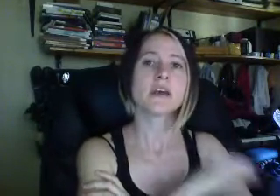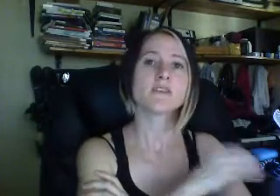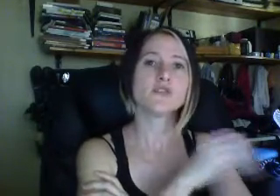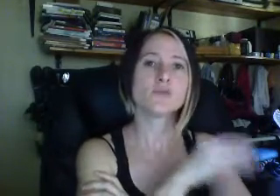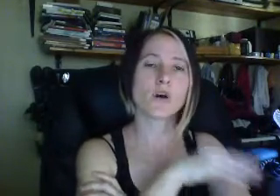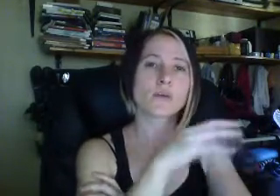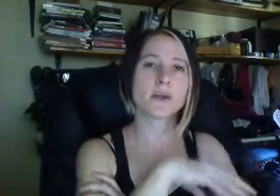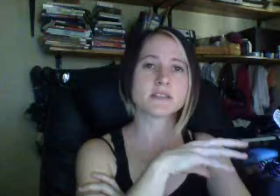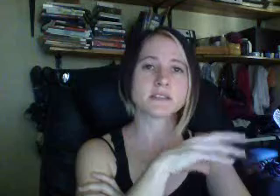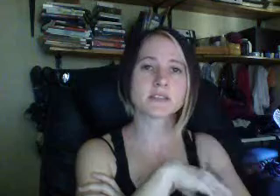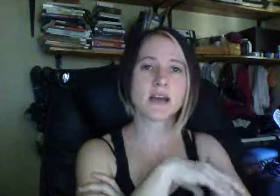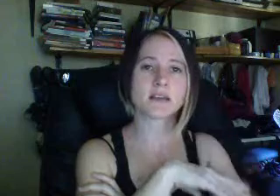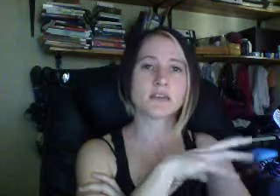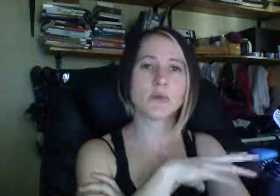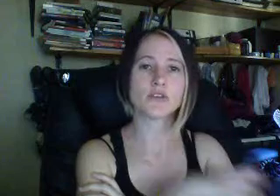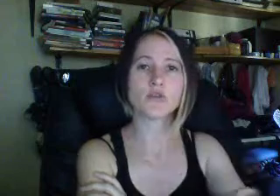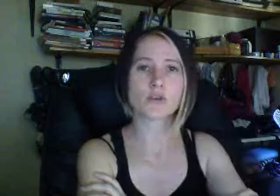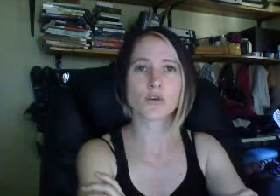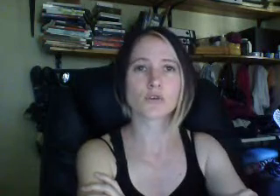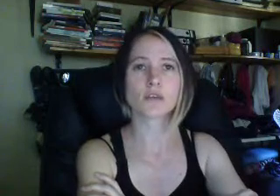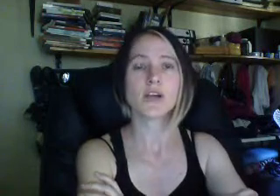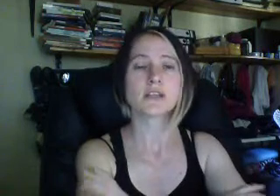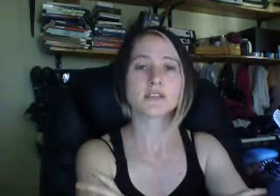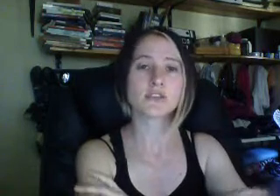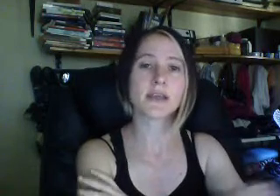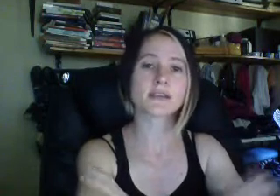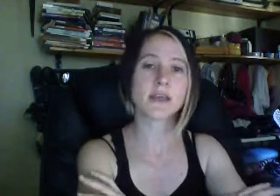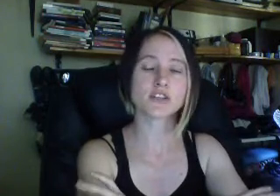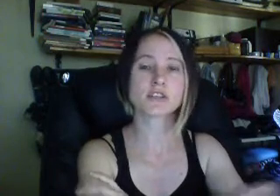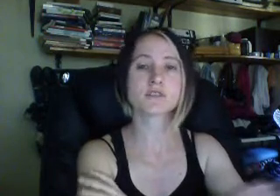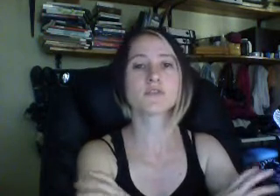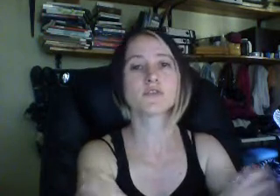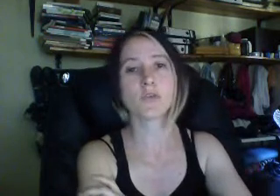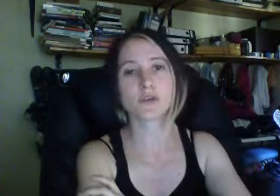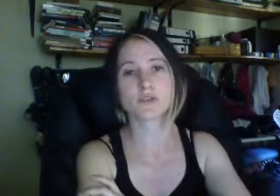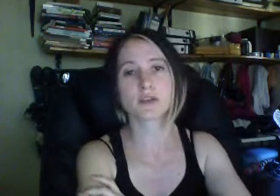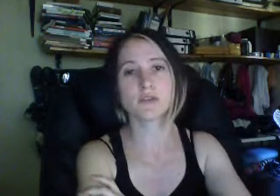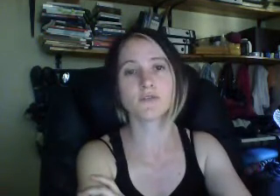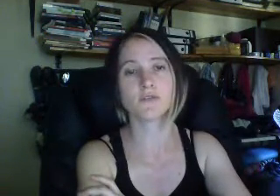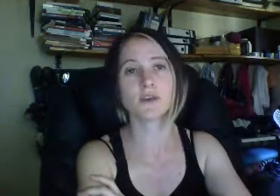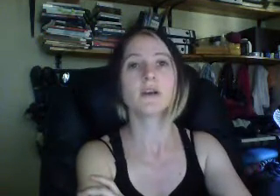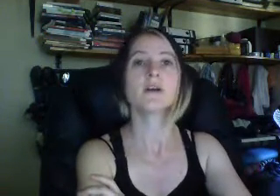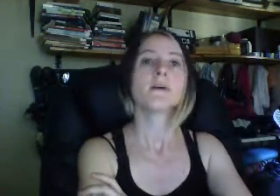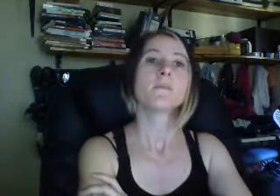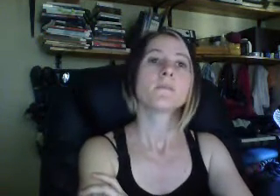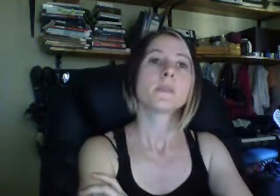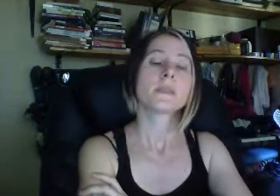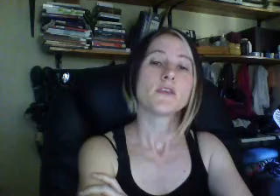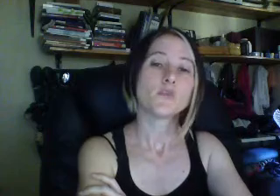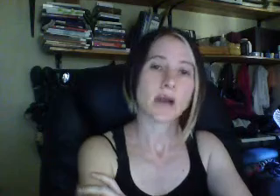if you are raised in a society where you are told, listen, to get attention, and to feel good about yourself, you